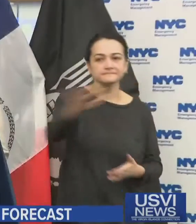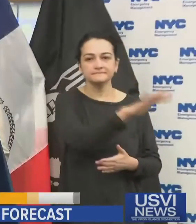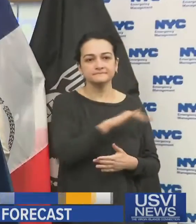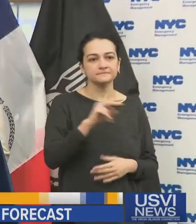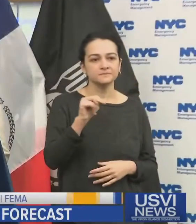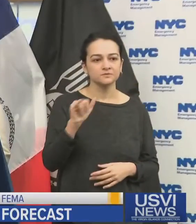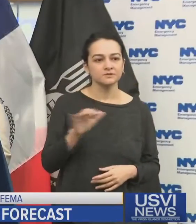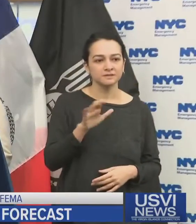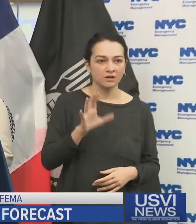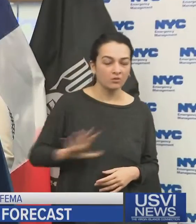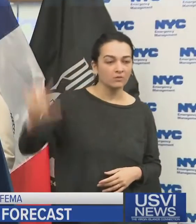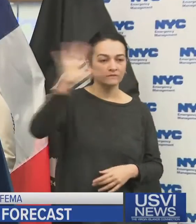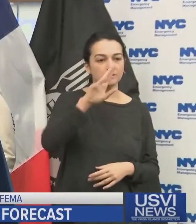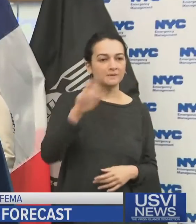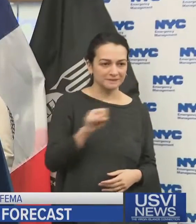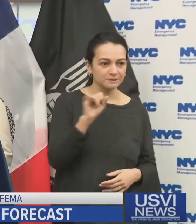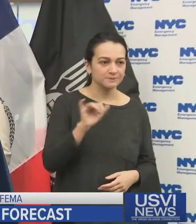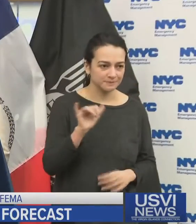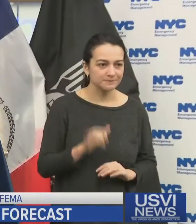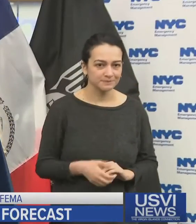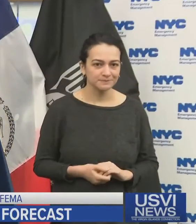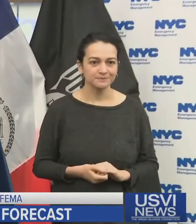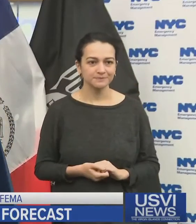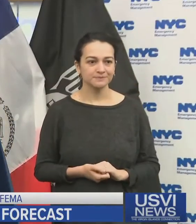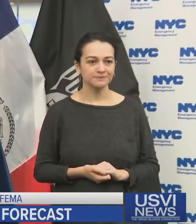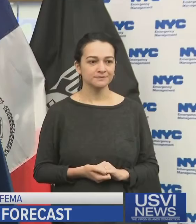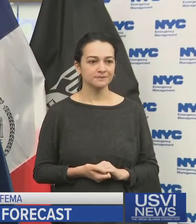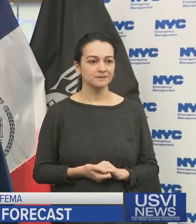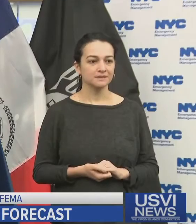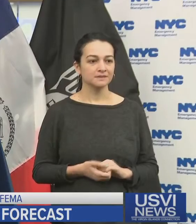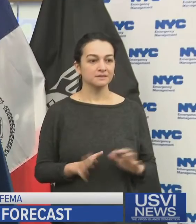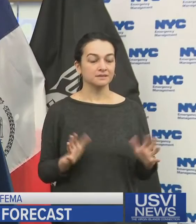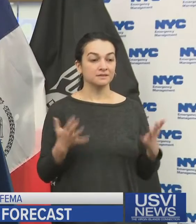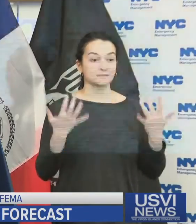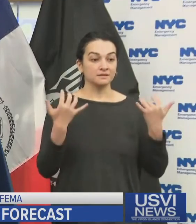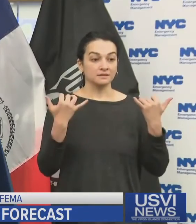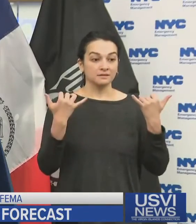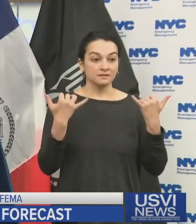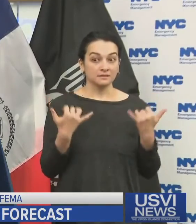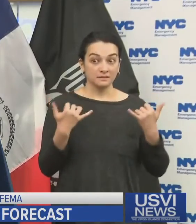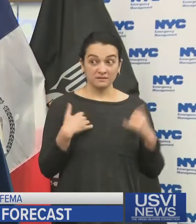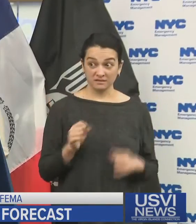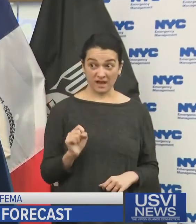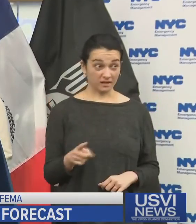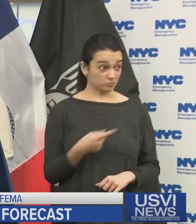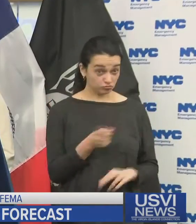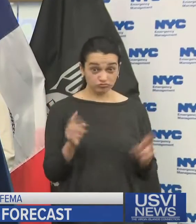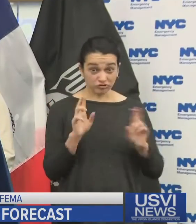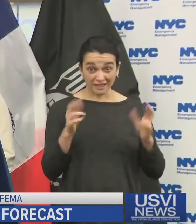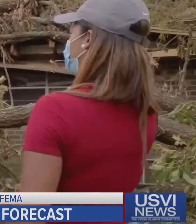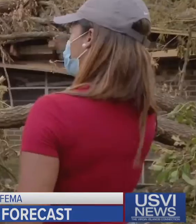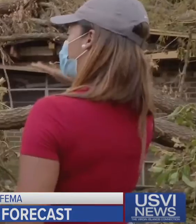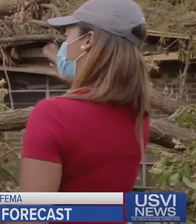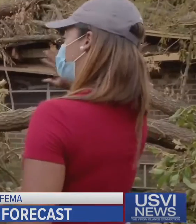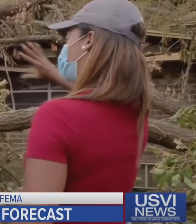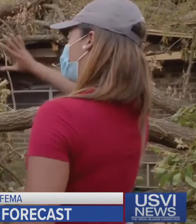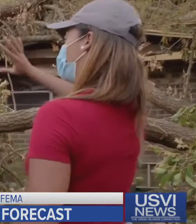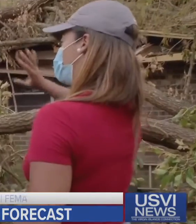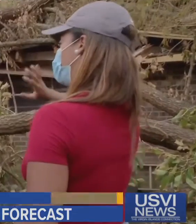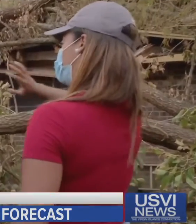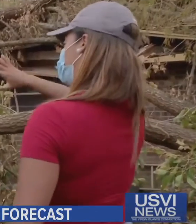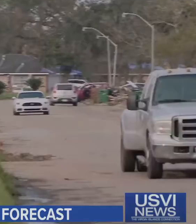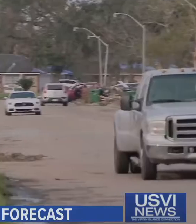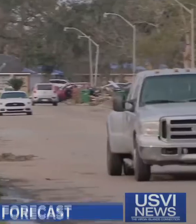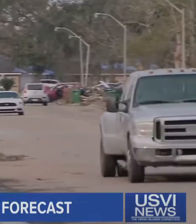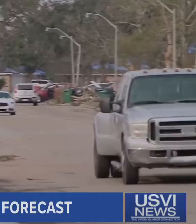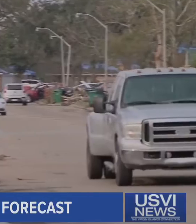last year, Hurricane Ida made a nine state destructive trek across the United States. It